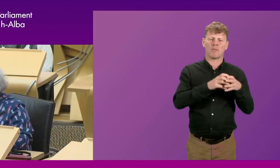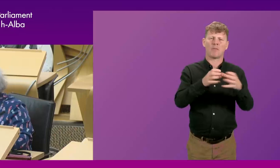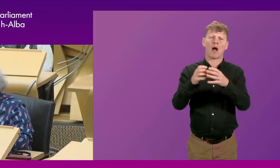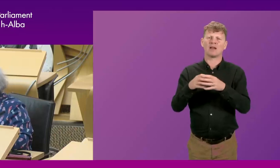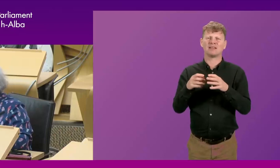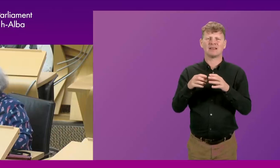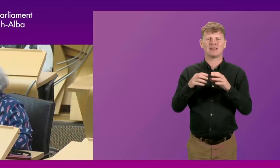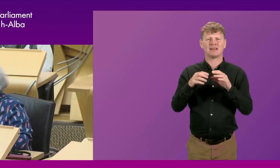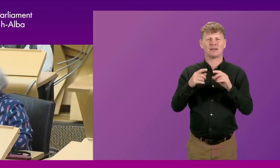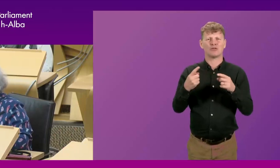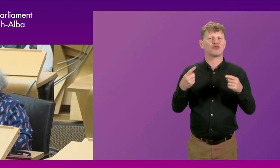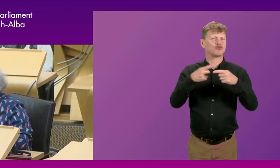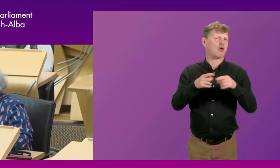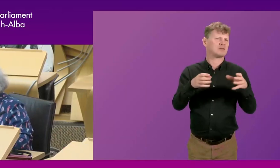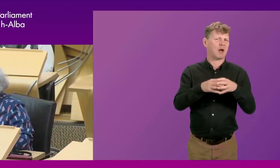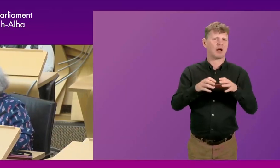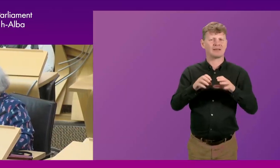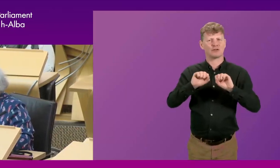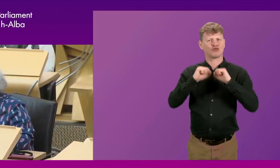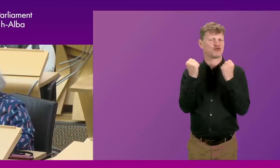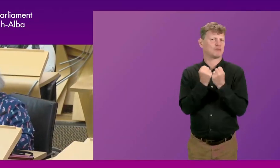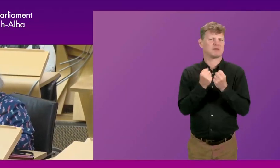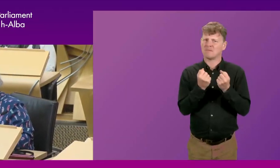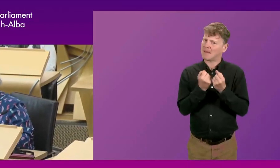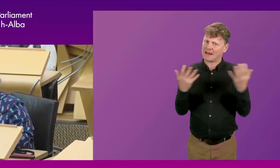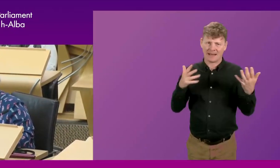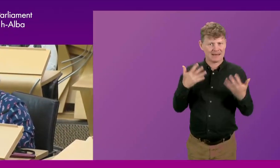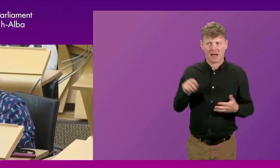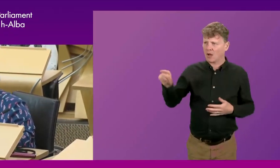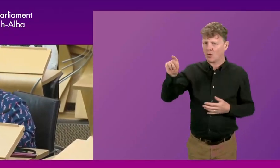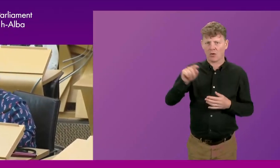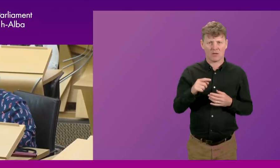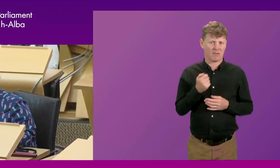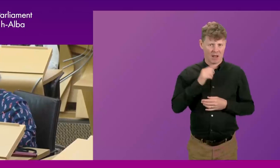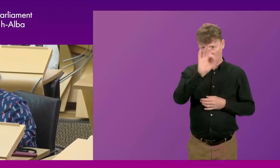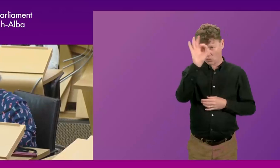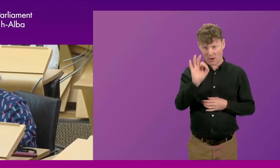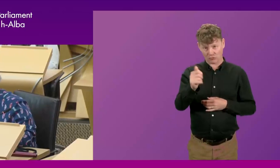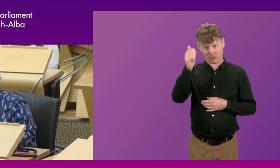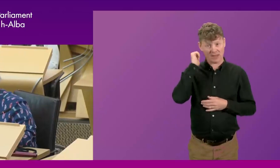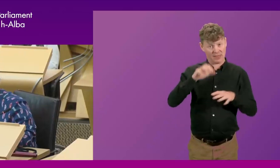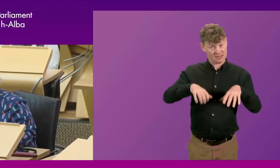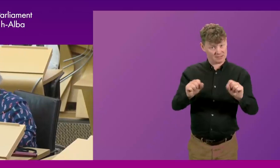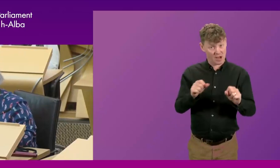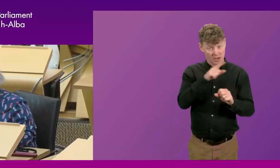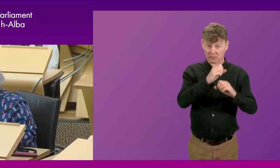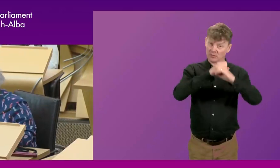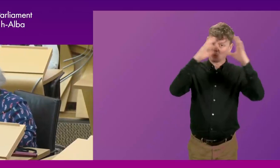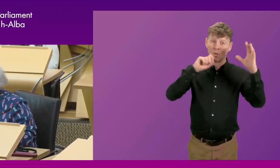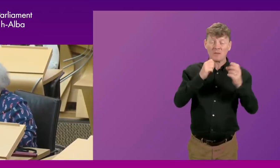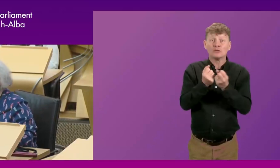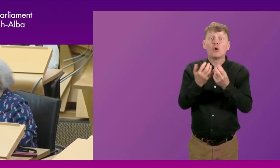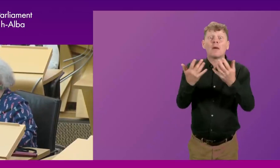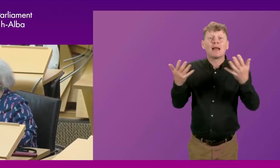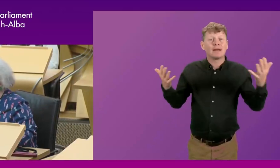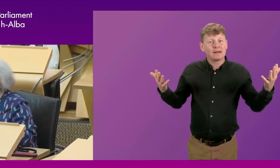which now there are so many. My question is, did you, at the start, envisage there would be so many?